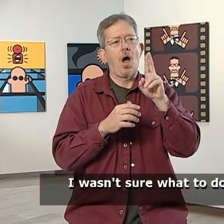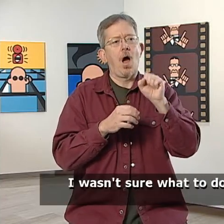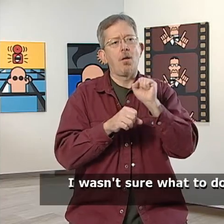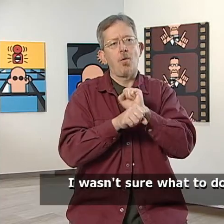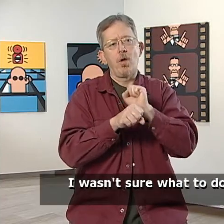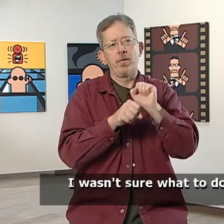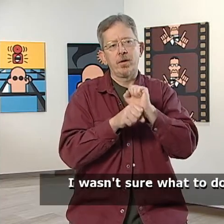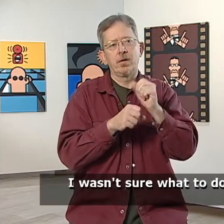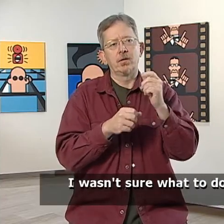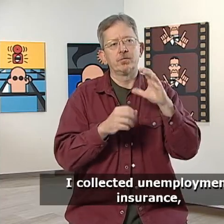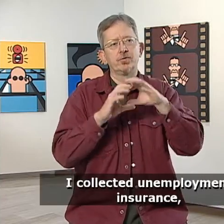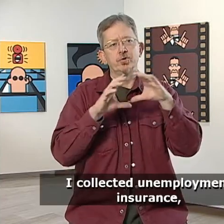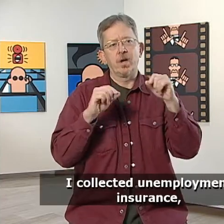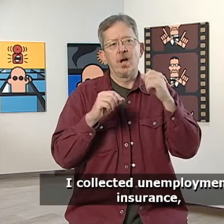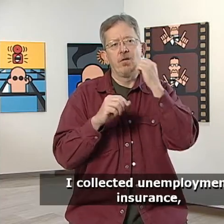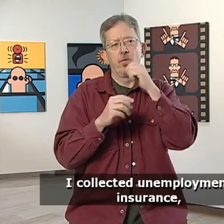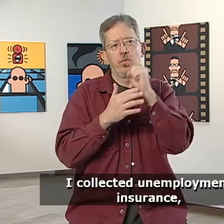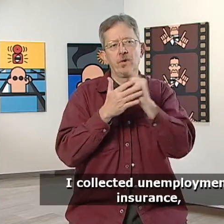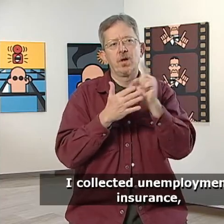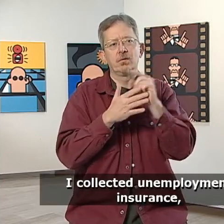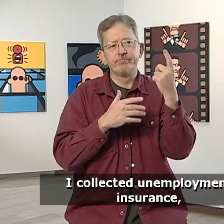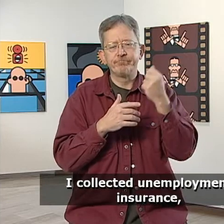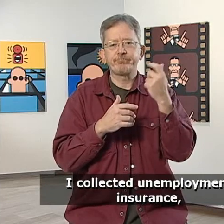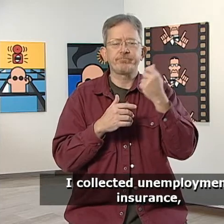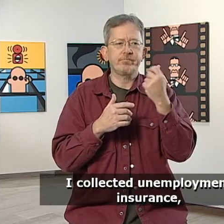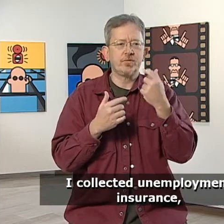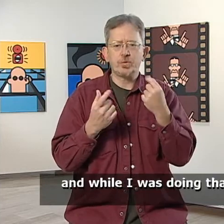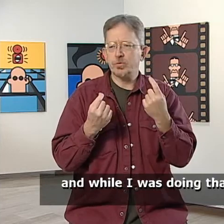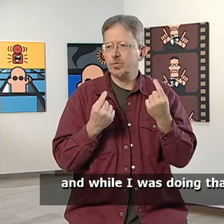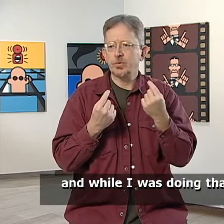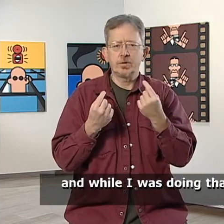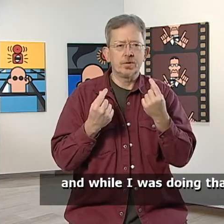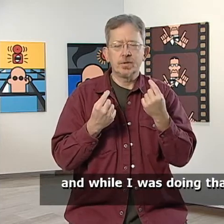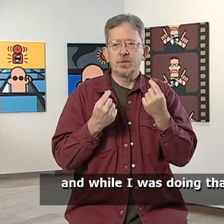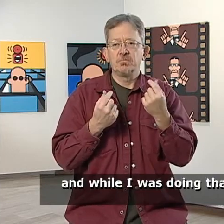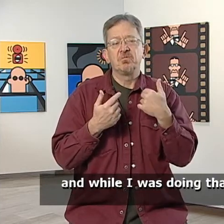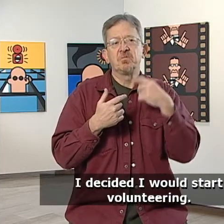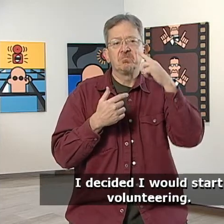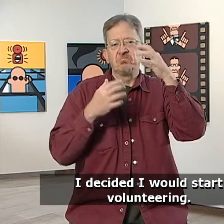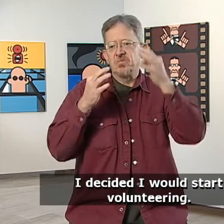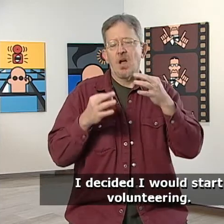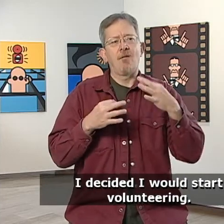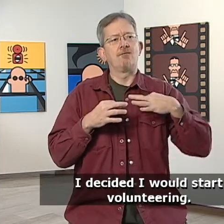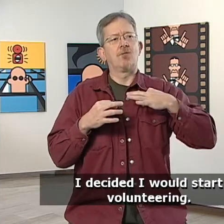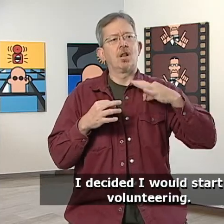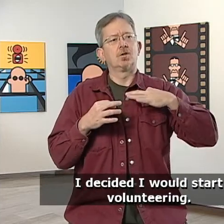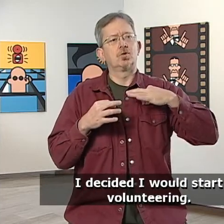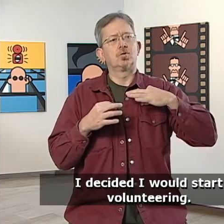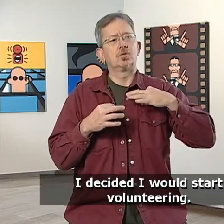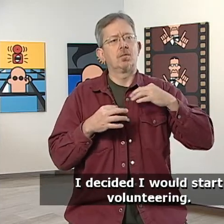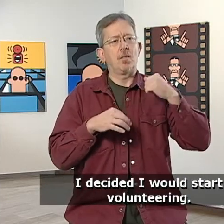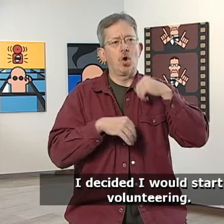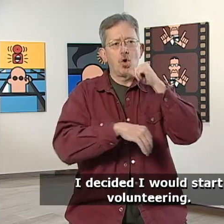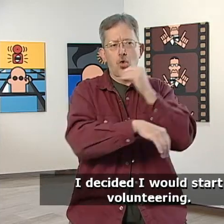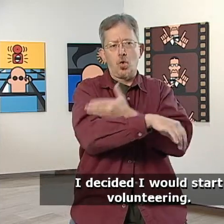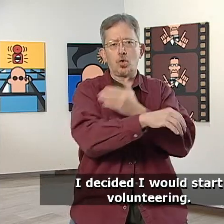I wasn't sure what to do. I collected unemployment insurance, and while I was doing that, I decided I would start volunteering.